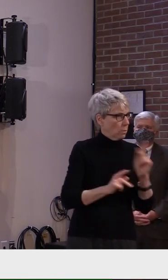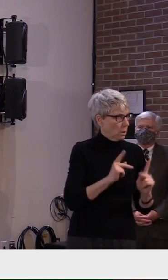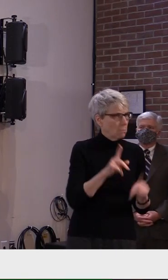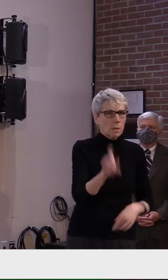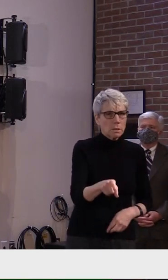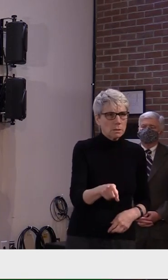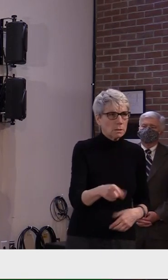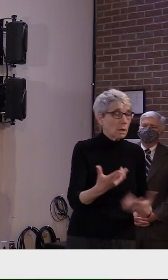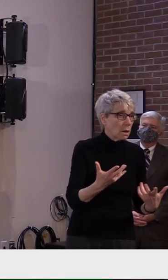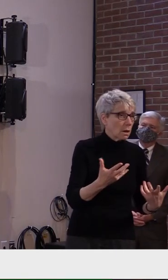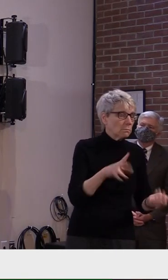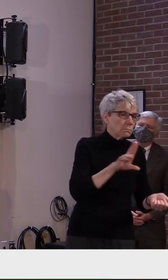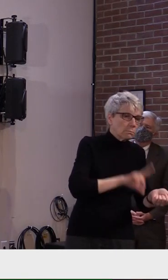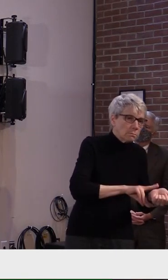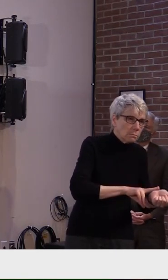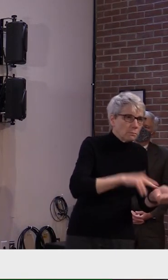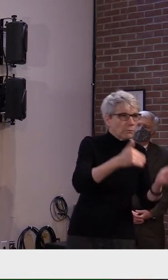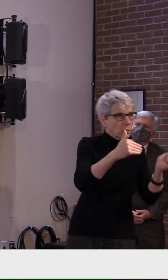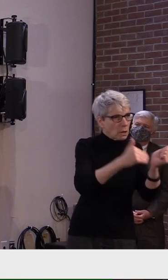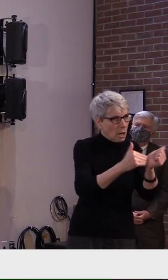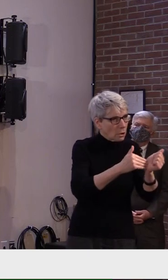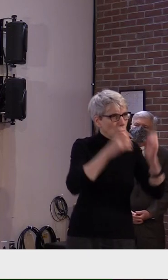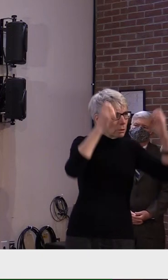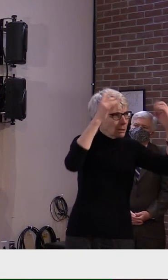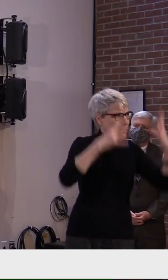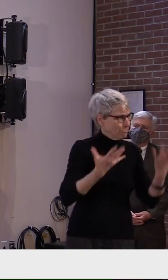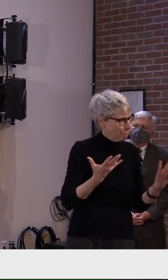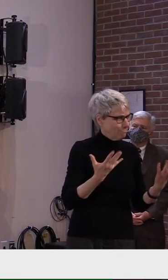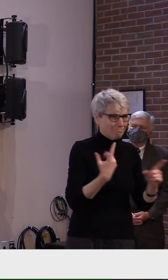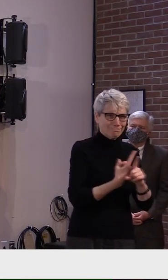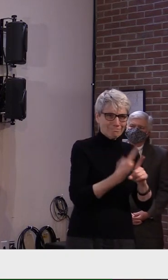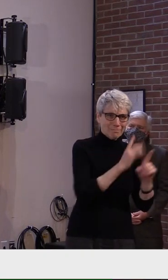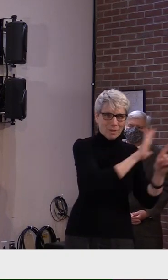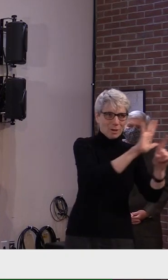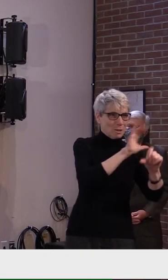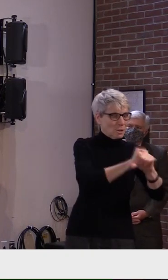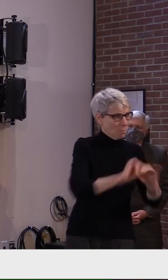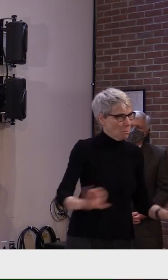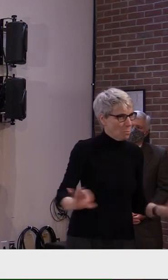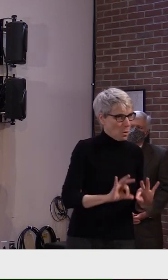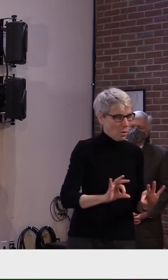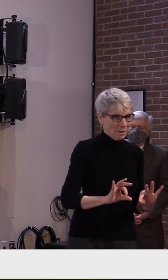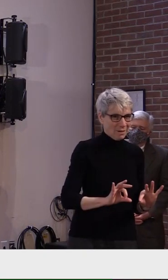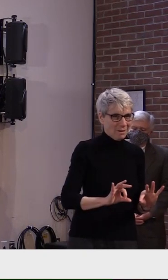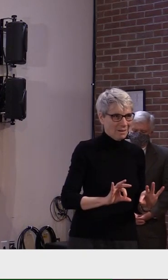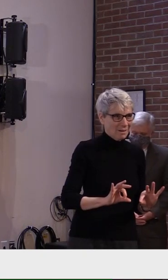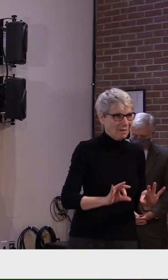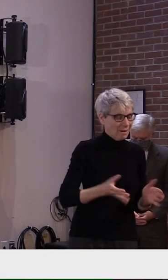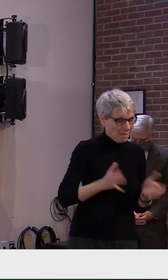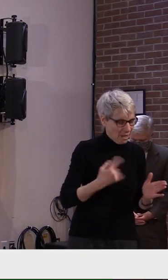Because those are the services and supports our society needs to get through this.